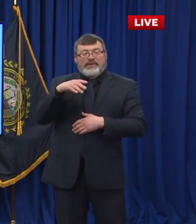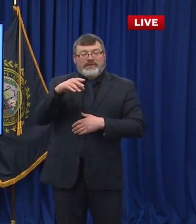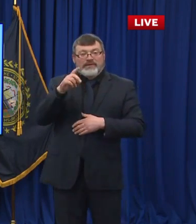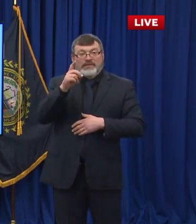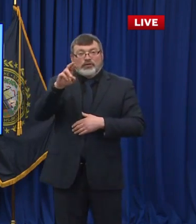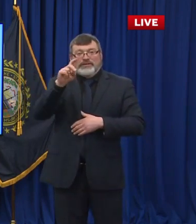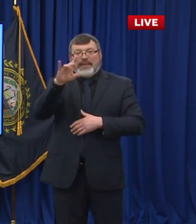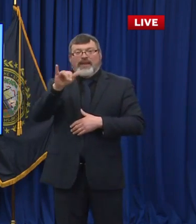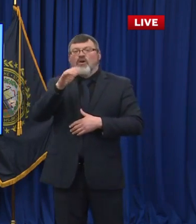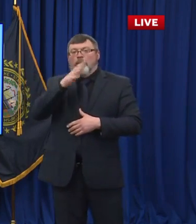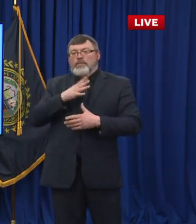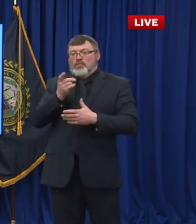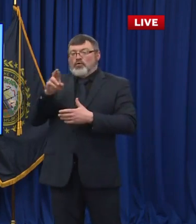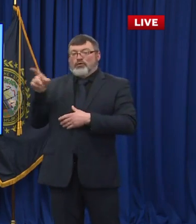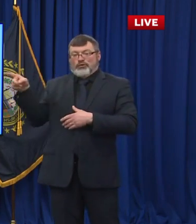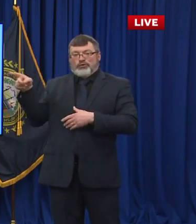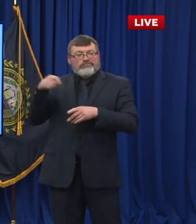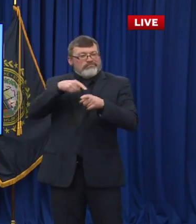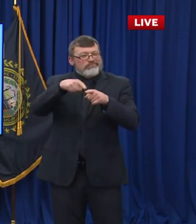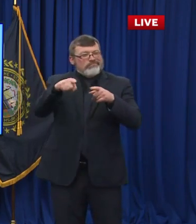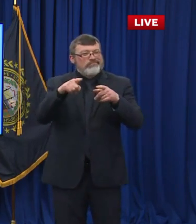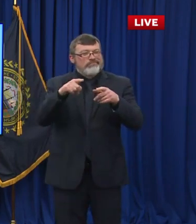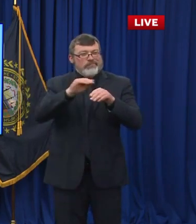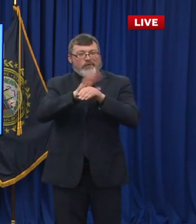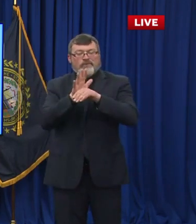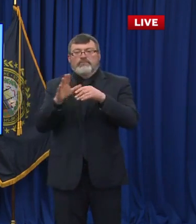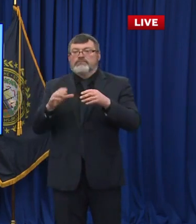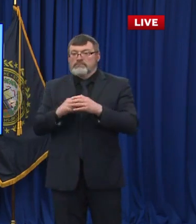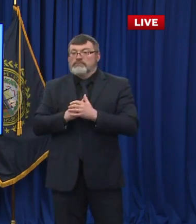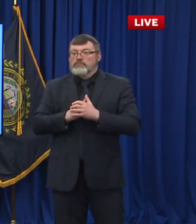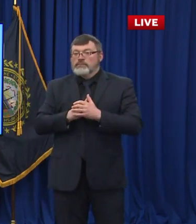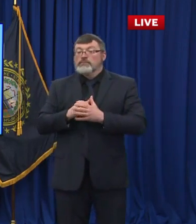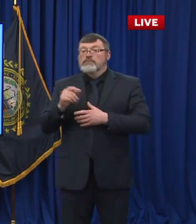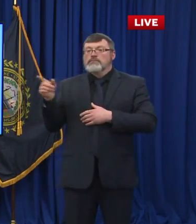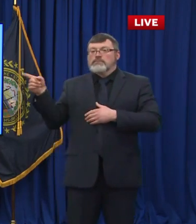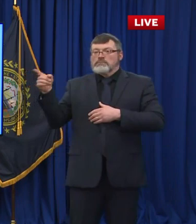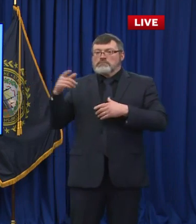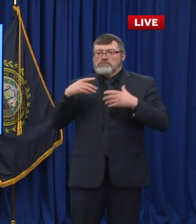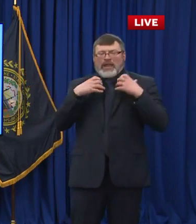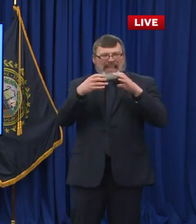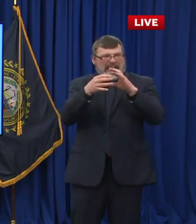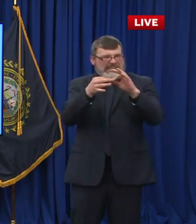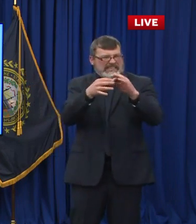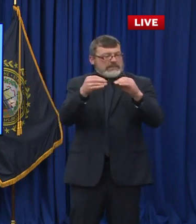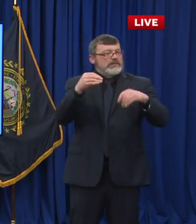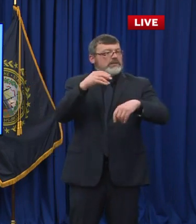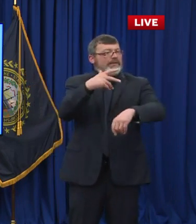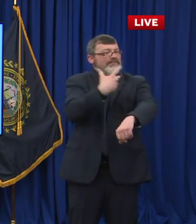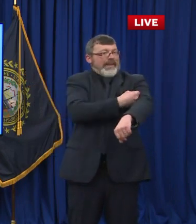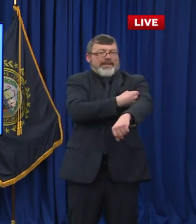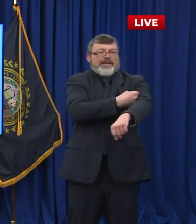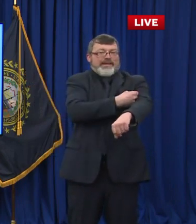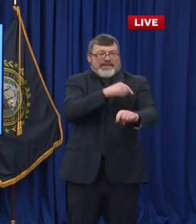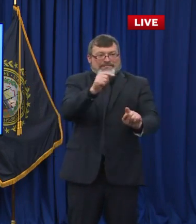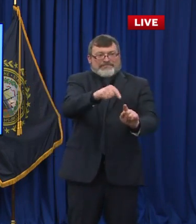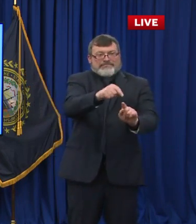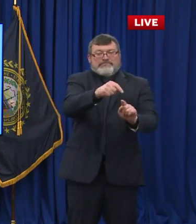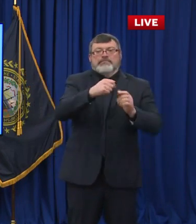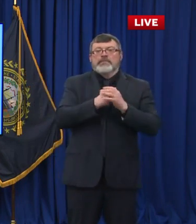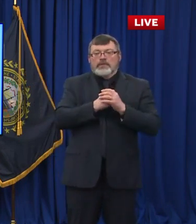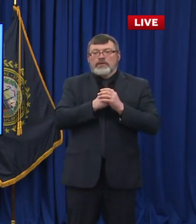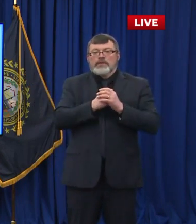Good afternoon, everyone. I'm going to provide an update on progress with our vaccine administration. To date now, we have administered